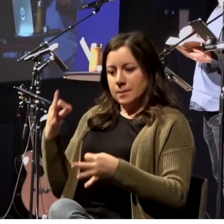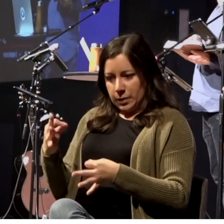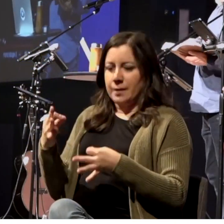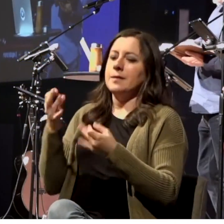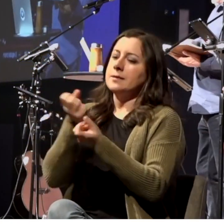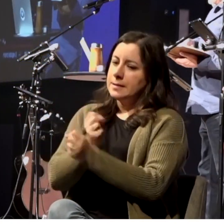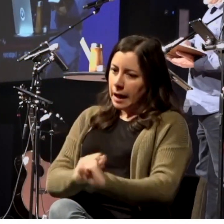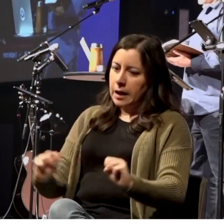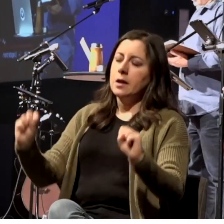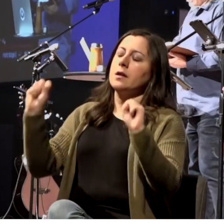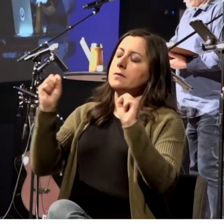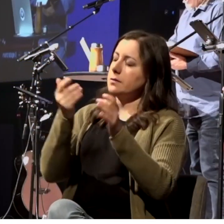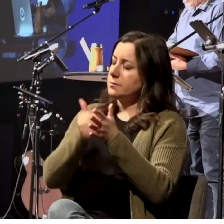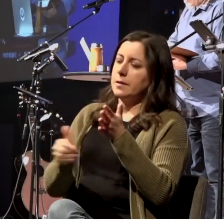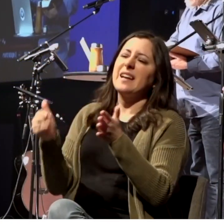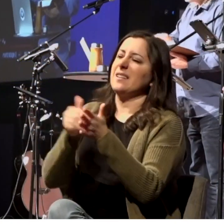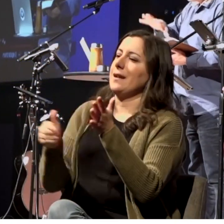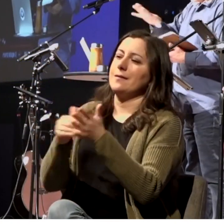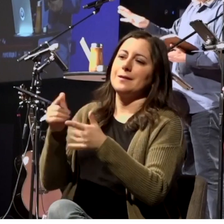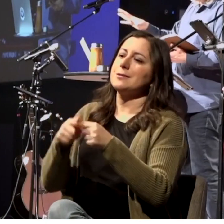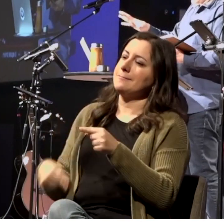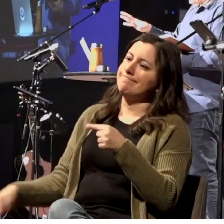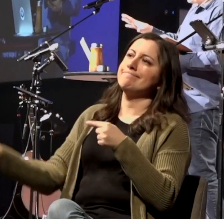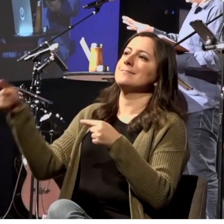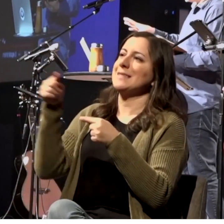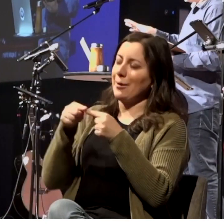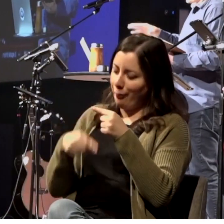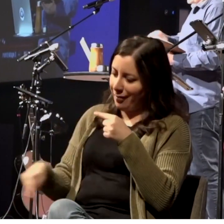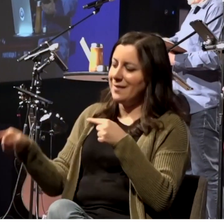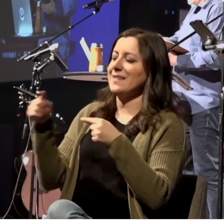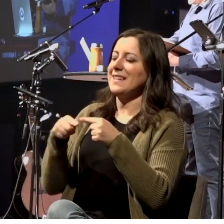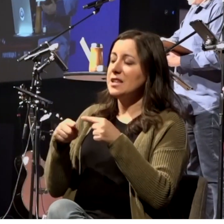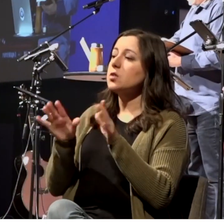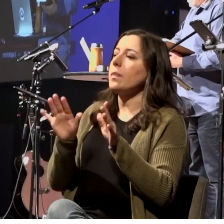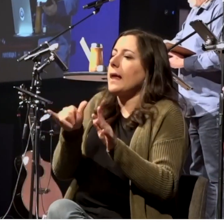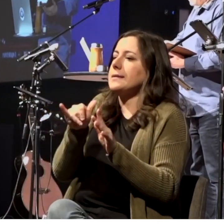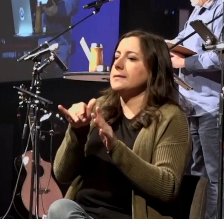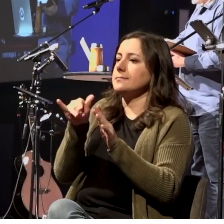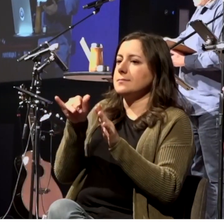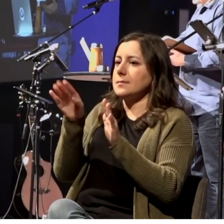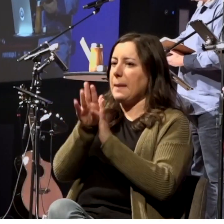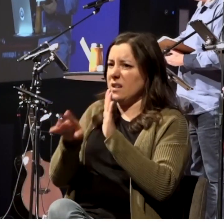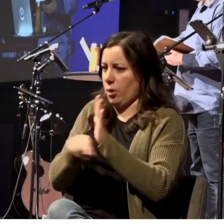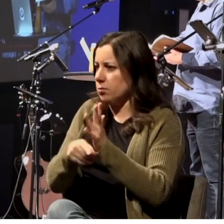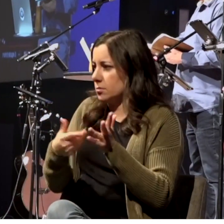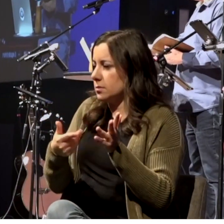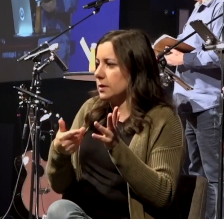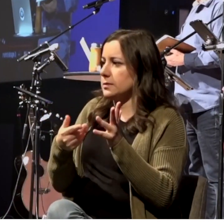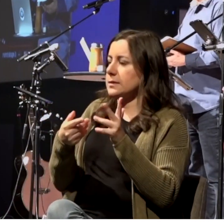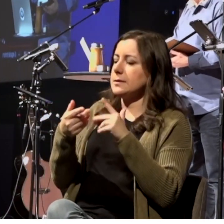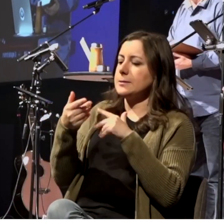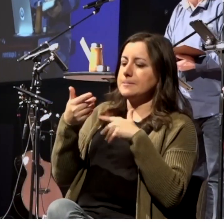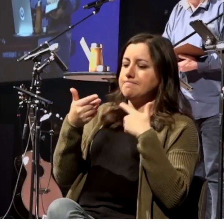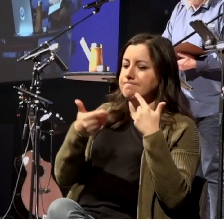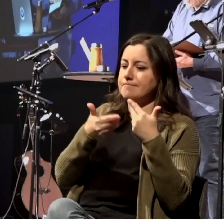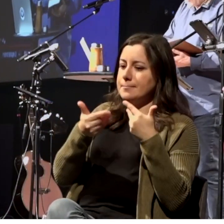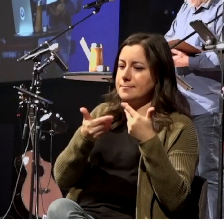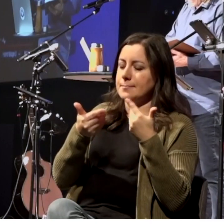righteousness again and so on. So this is the backdrop of this story, right? It's the days when people are doing what's right in their own